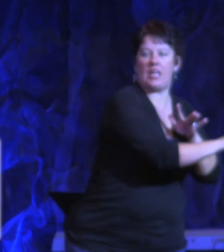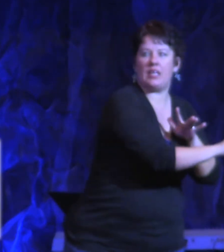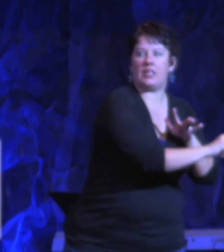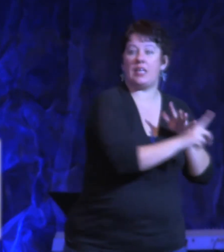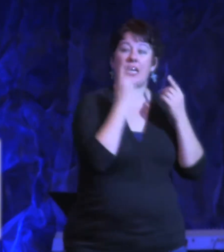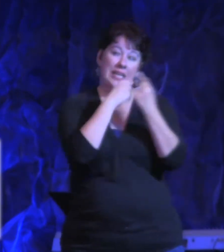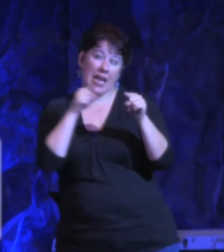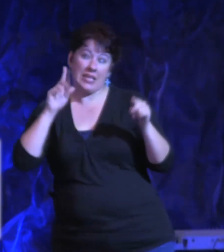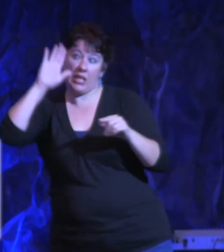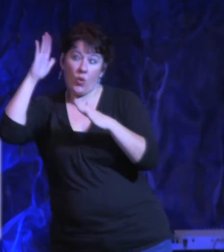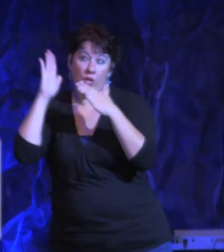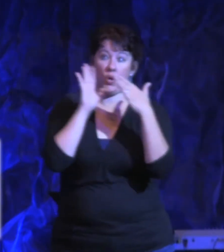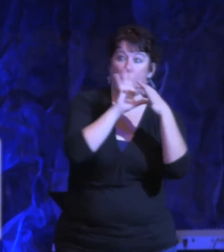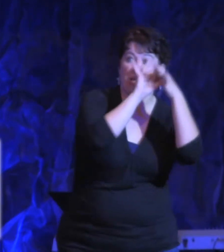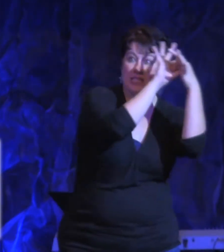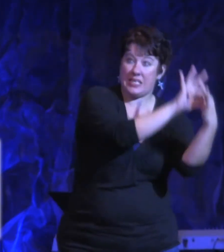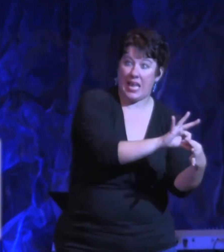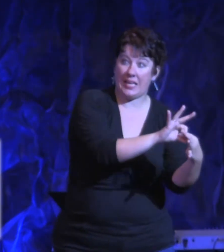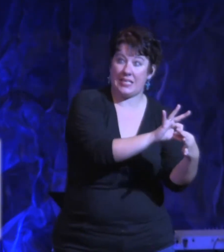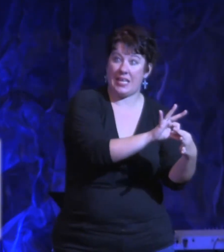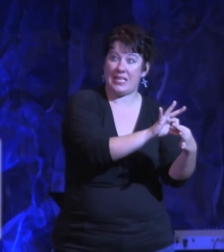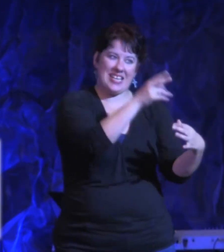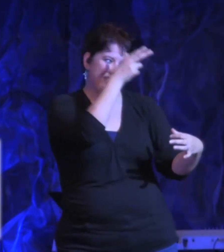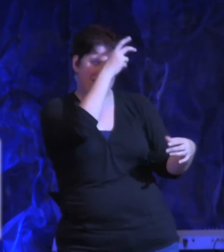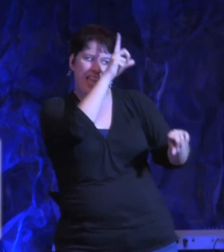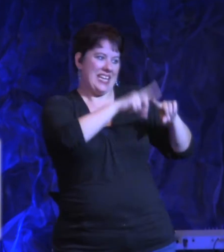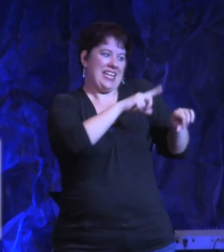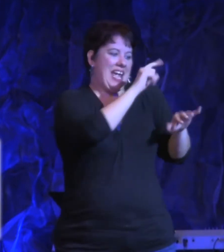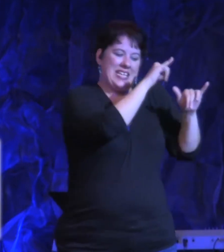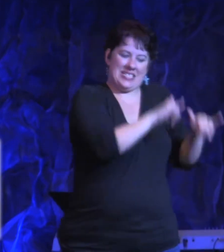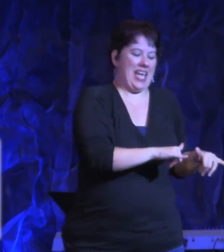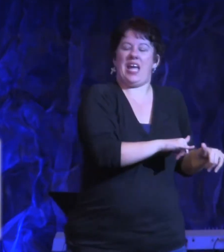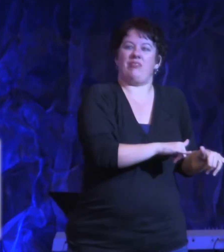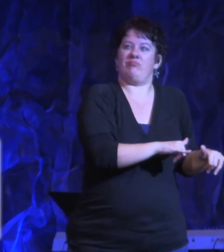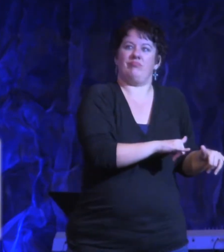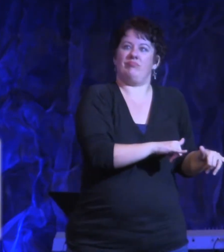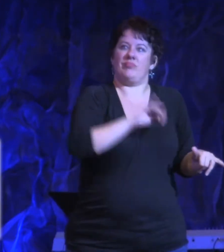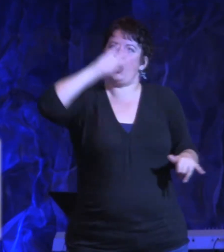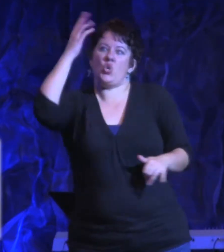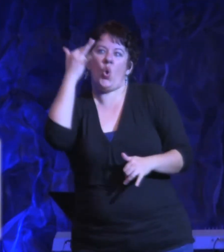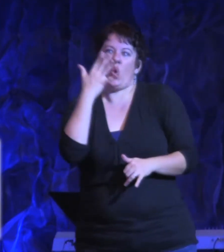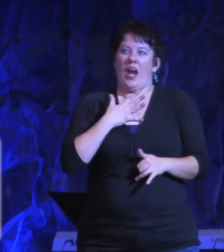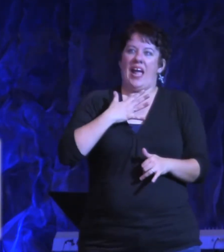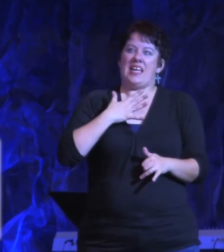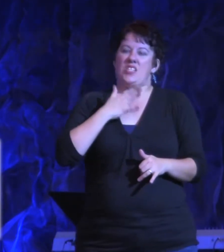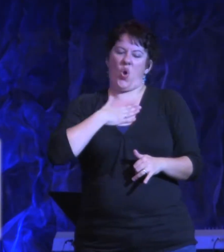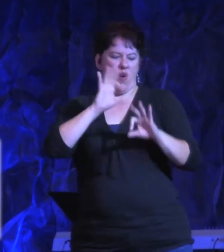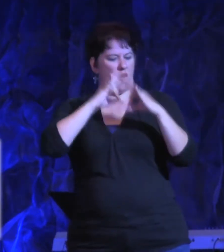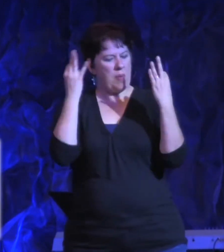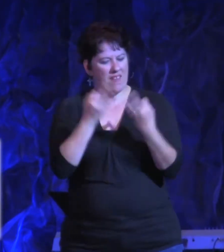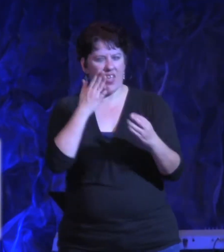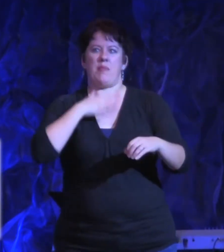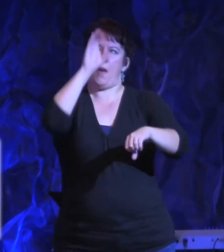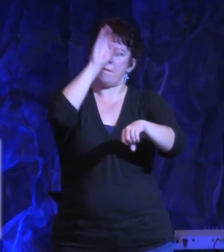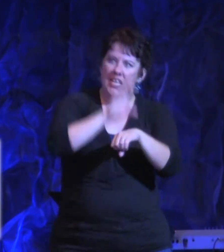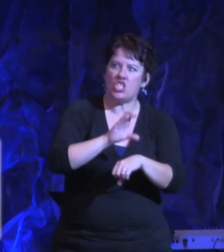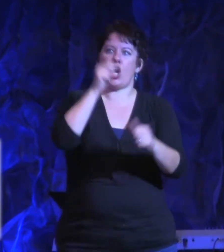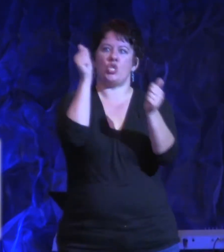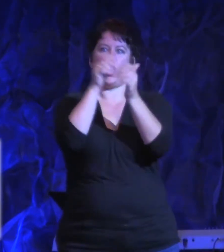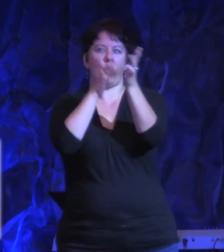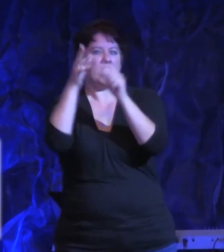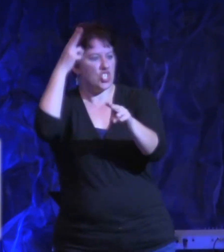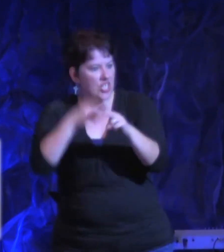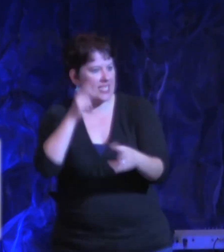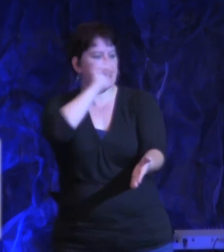the devil can't stay and I declare your grace over me, over my family and over my church right now in the name of Jesus and the